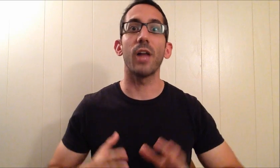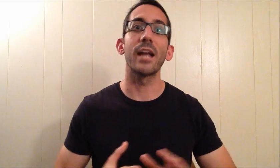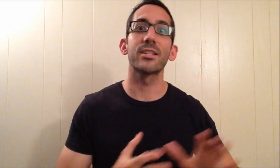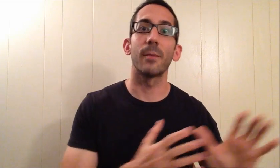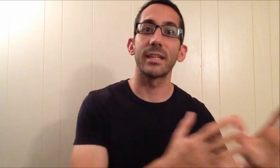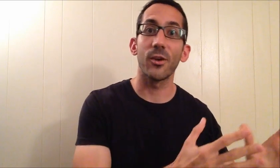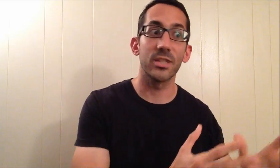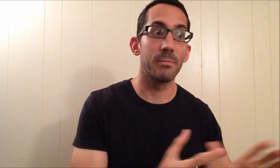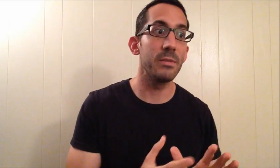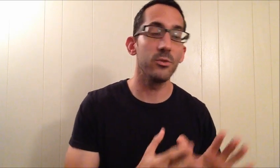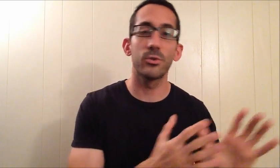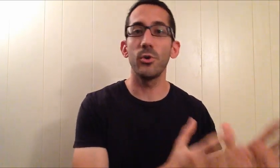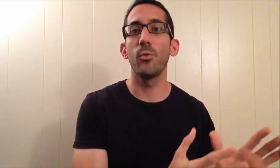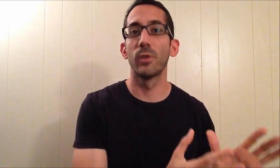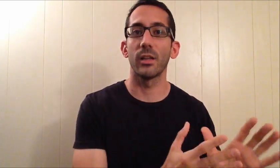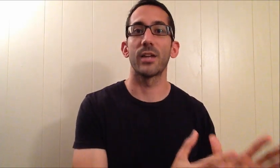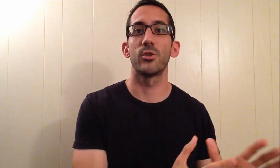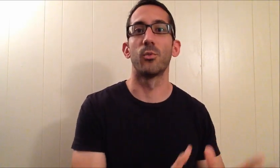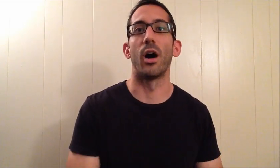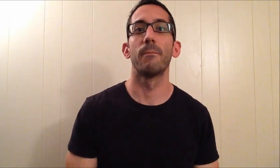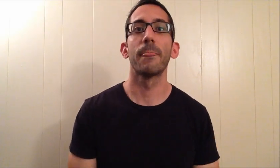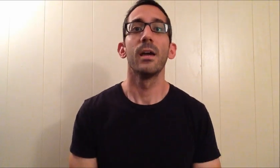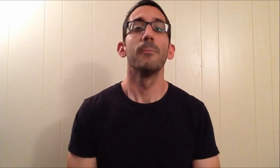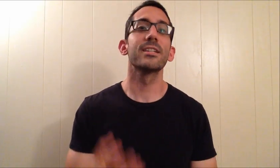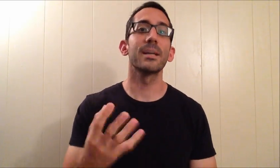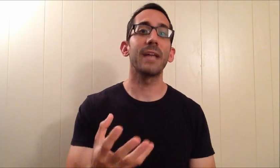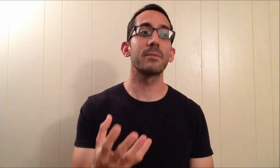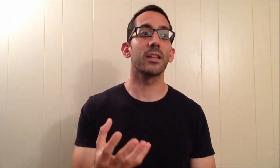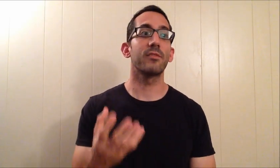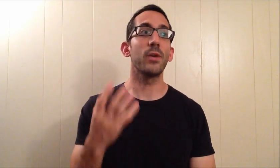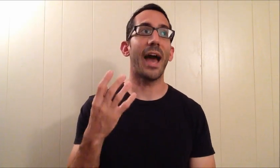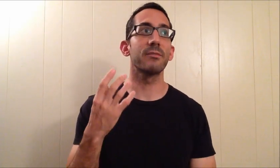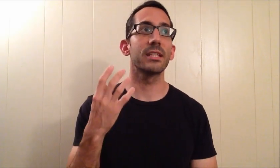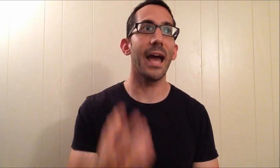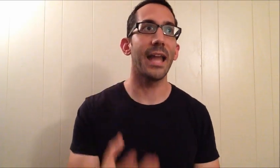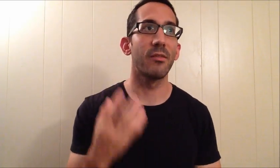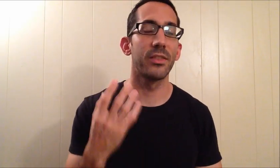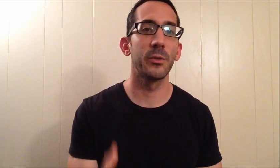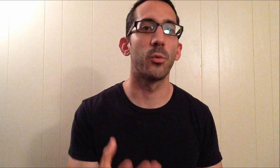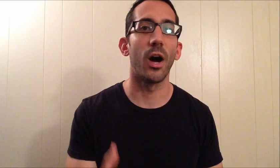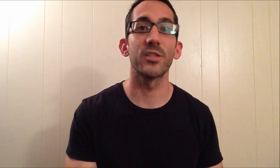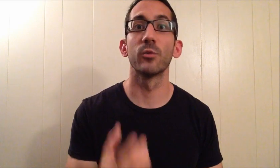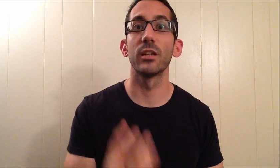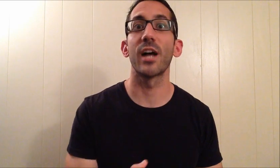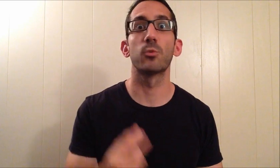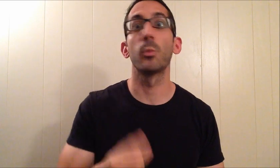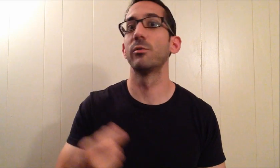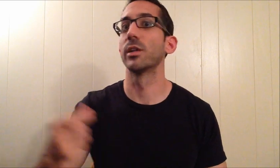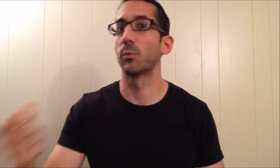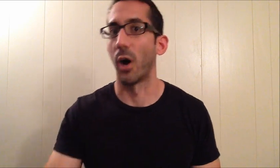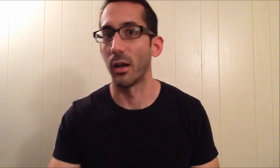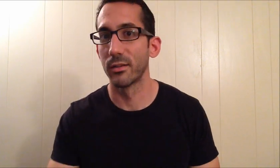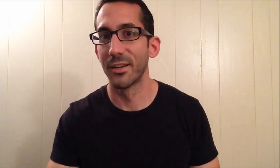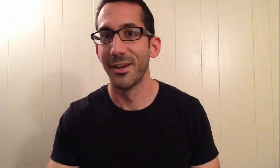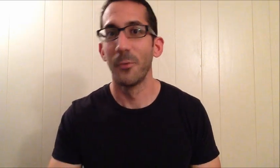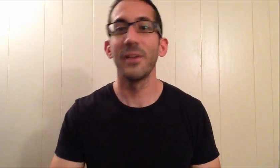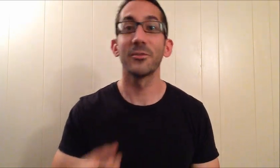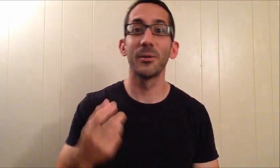apply to something else that maybe you do realize you want. Because sometimes in life, we have to get everything we want to realize what we really want. We have to